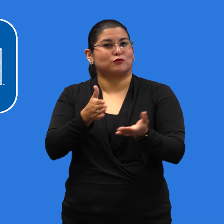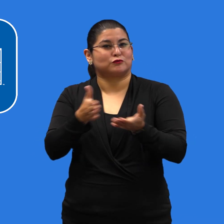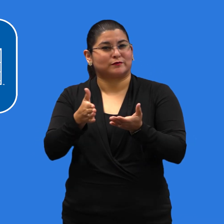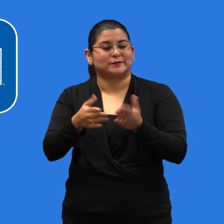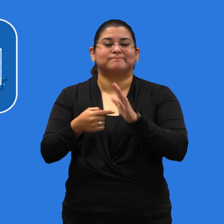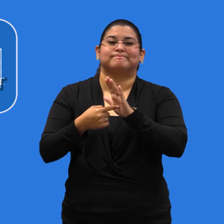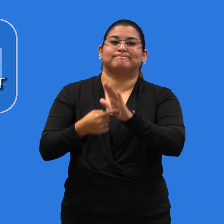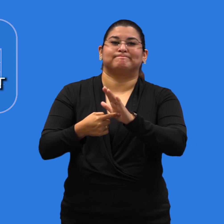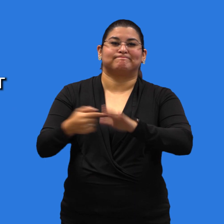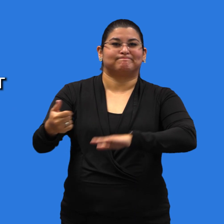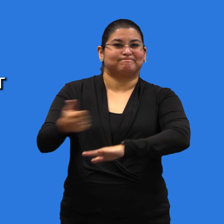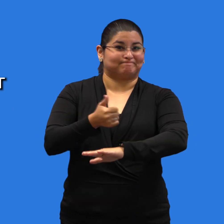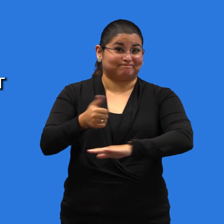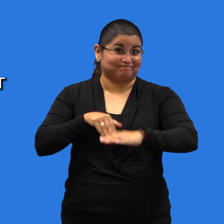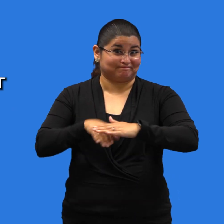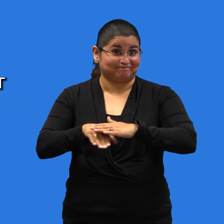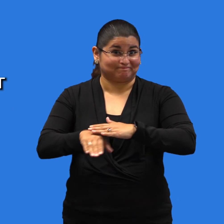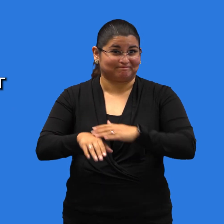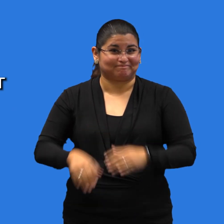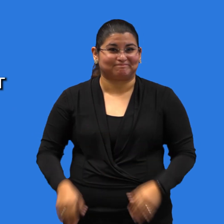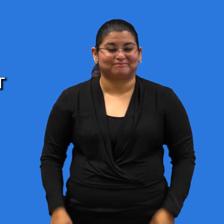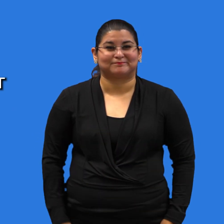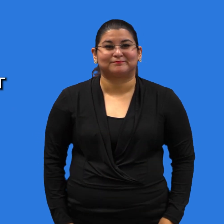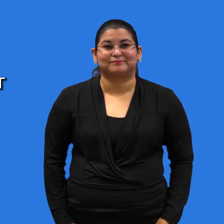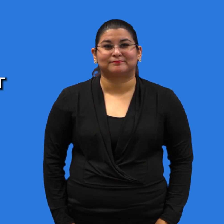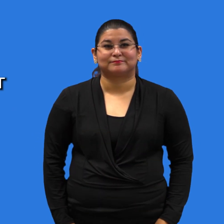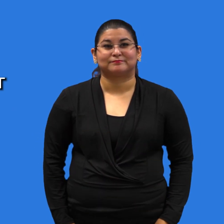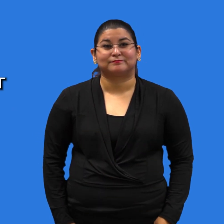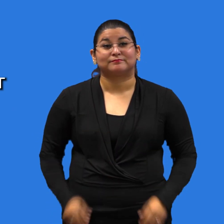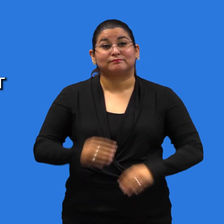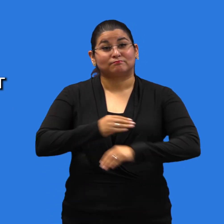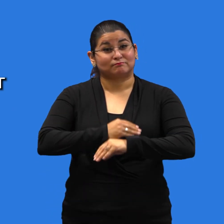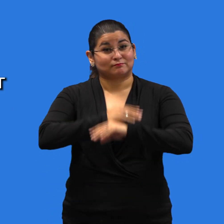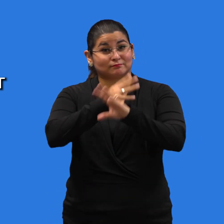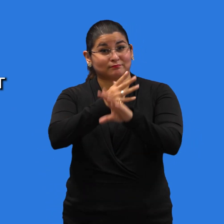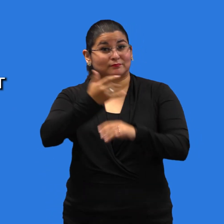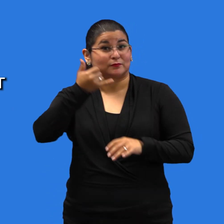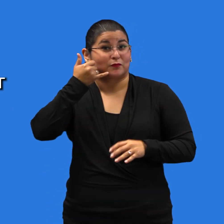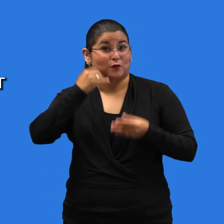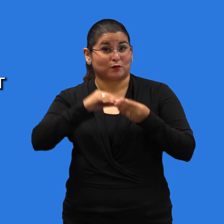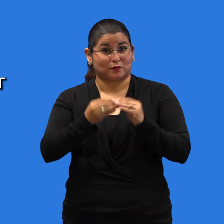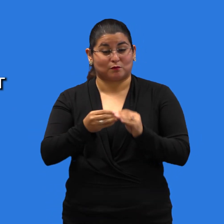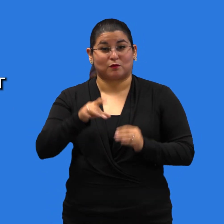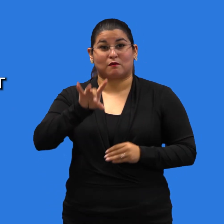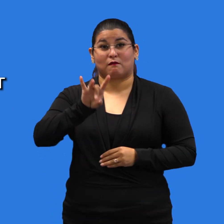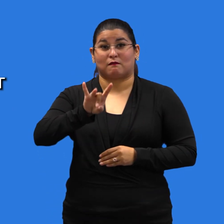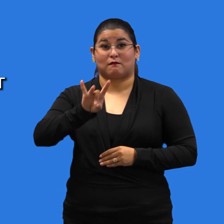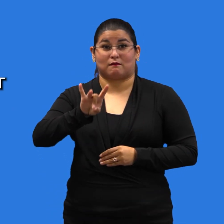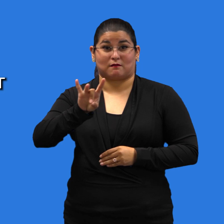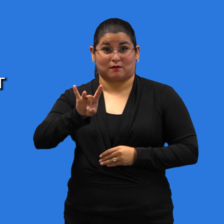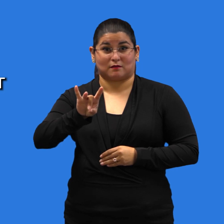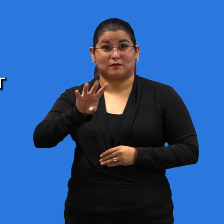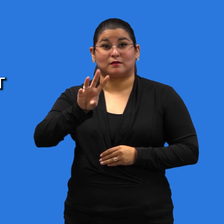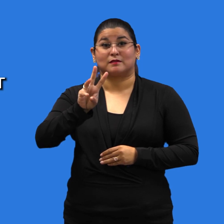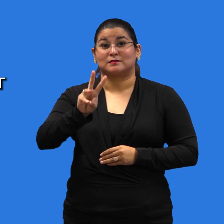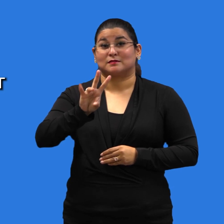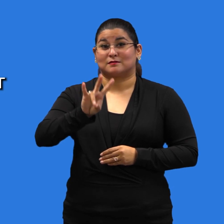Call 888-677-1199 Monday through